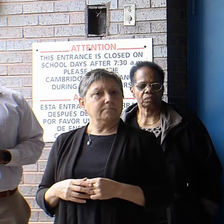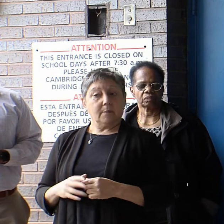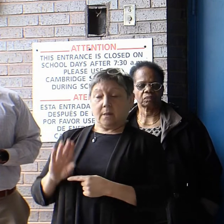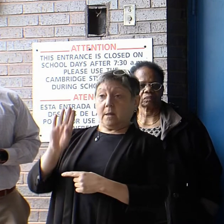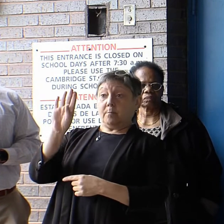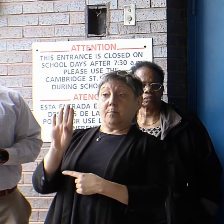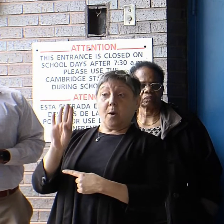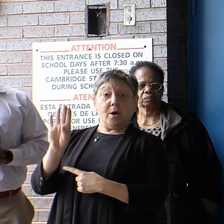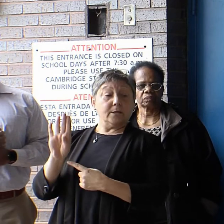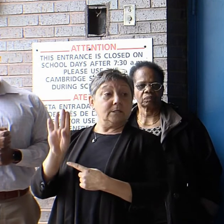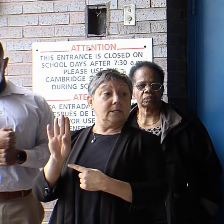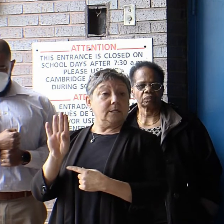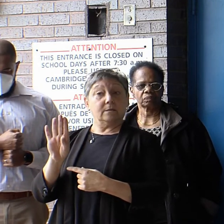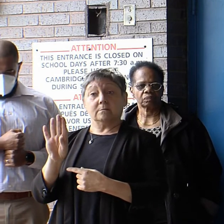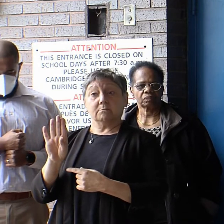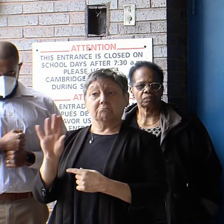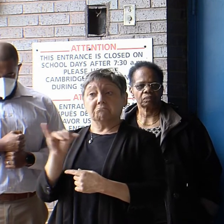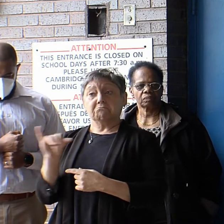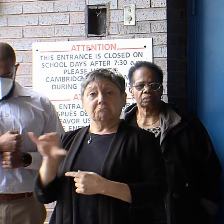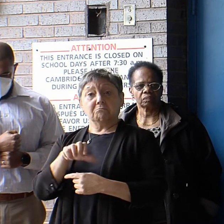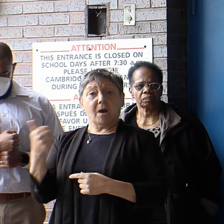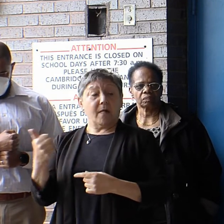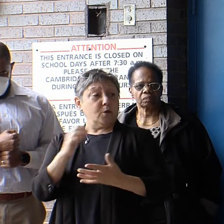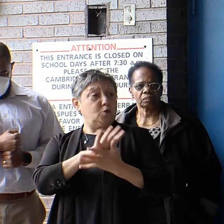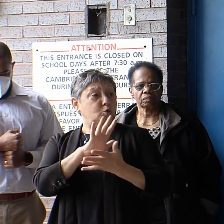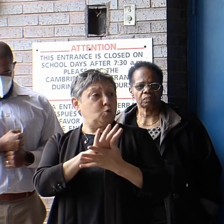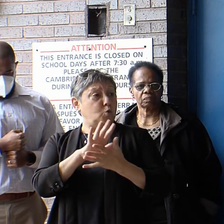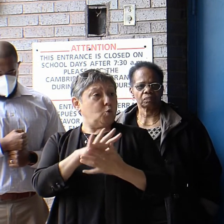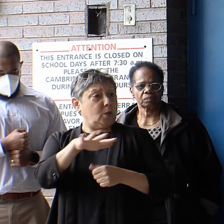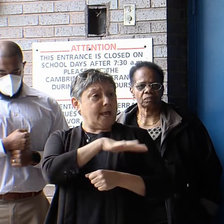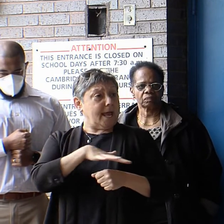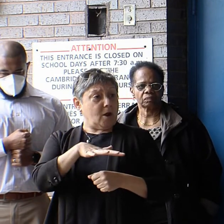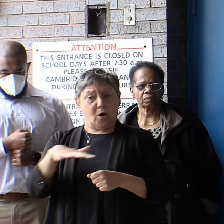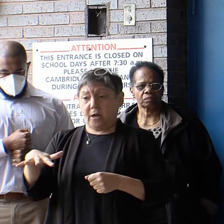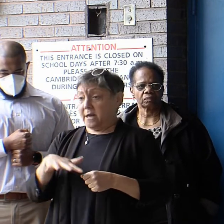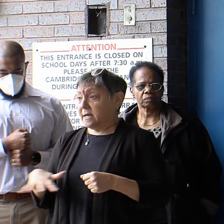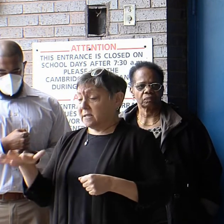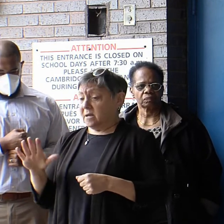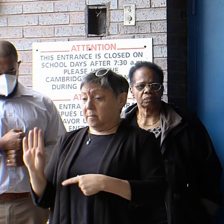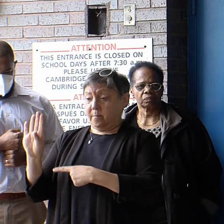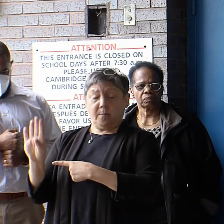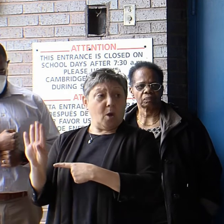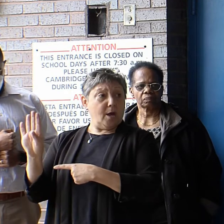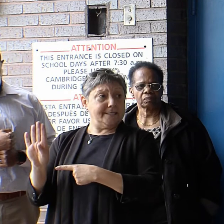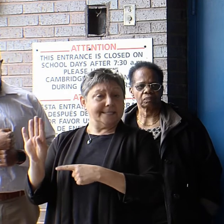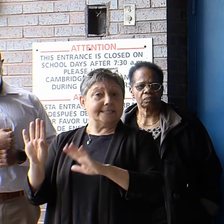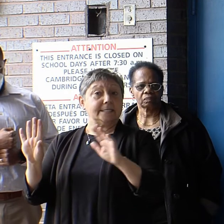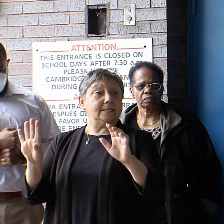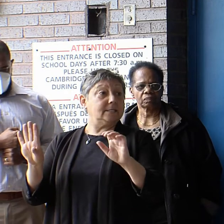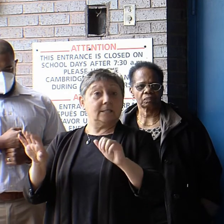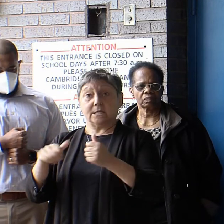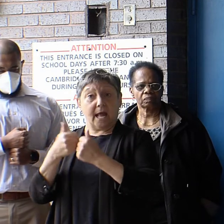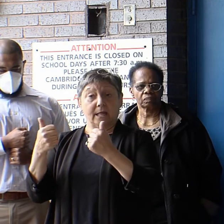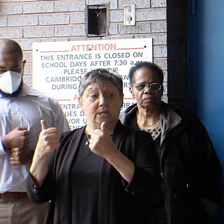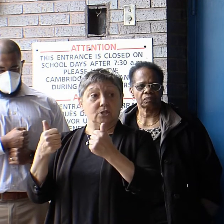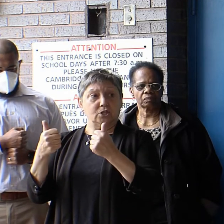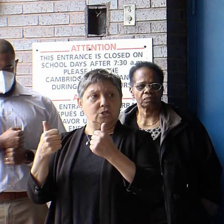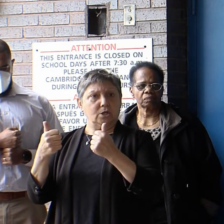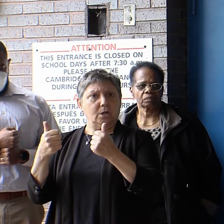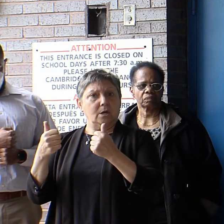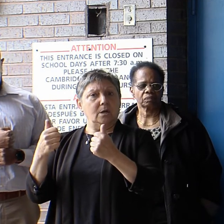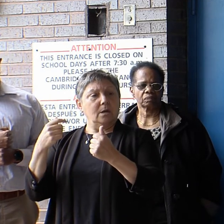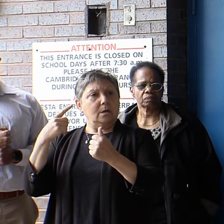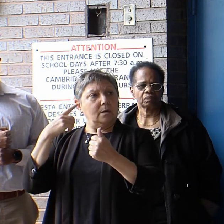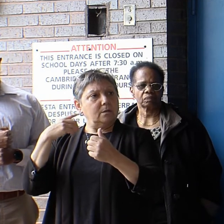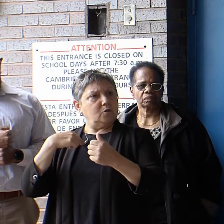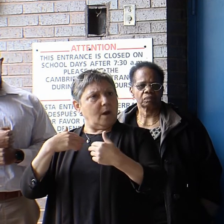like a lot of metropolitan school areas, like a lot of districts generally, is challenged in inspiring the confidence of